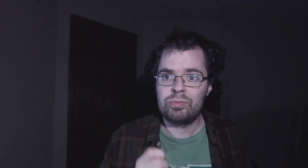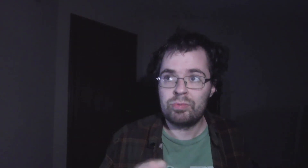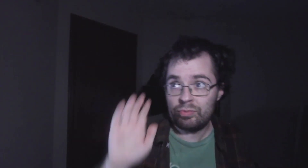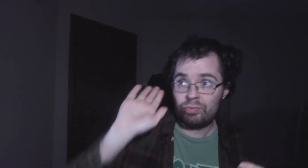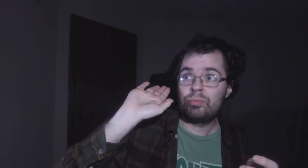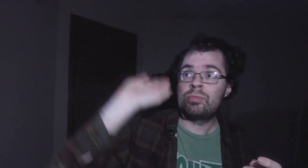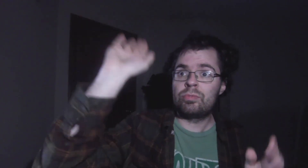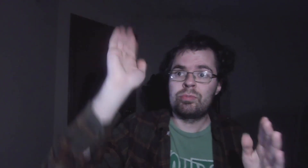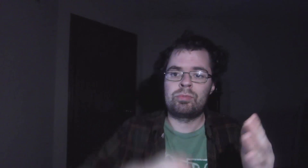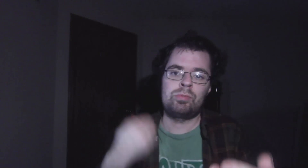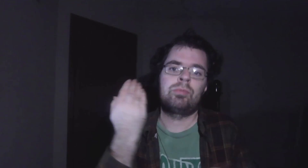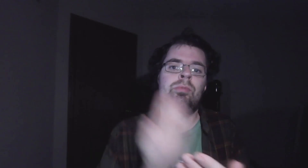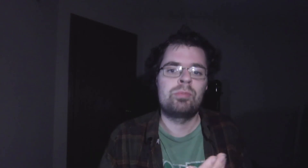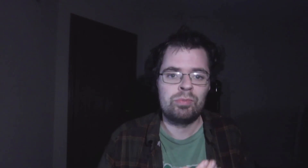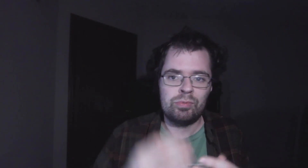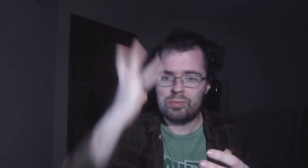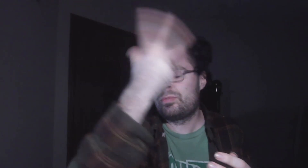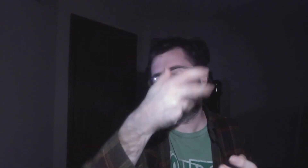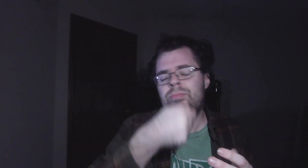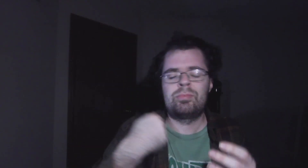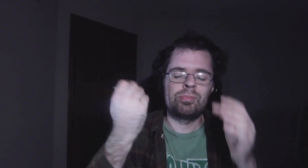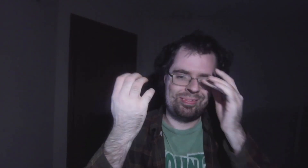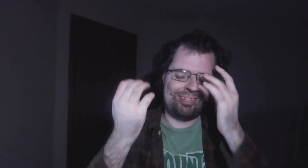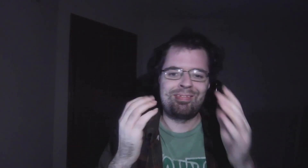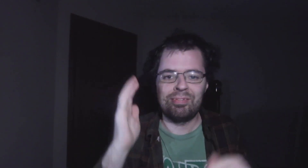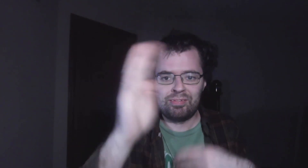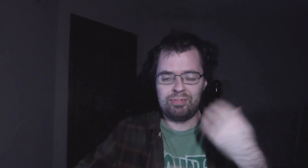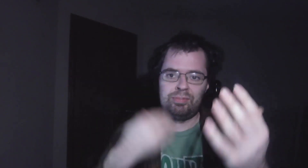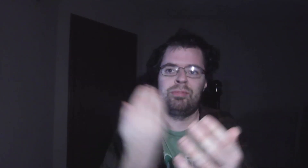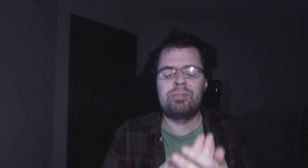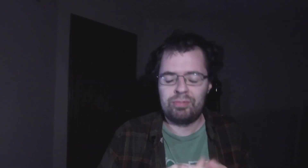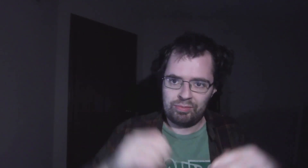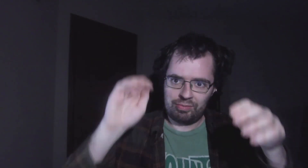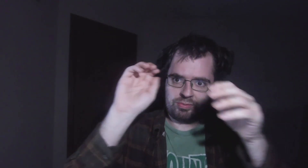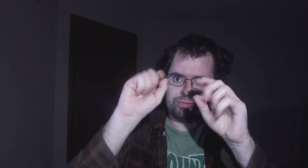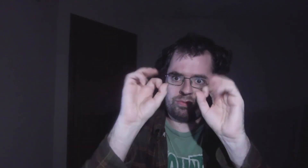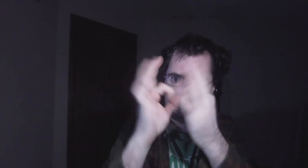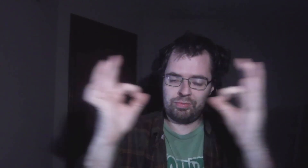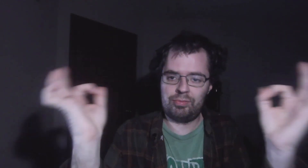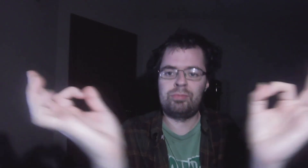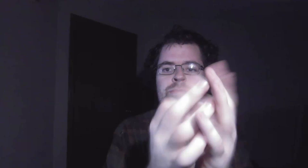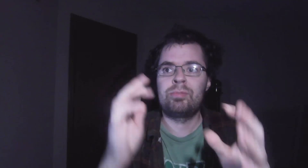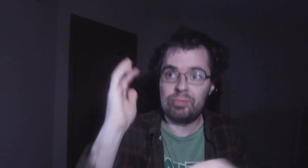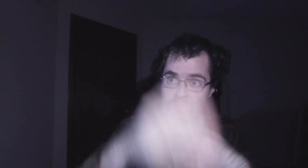You're altogether lovely, altogether lovely, altogether